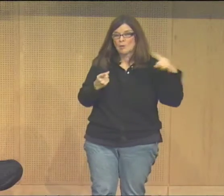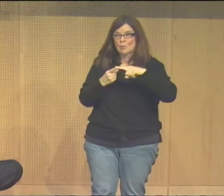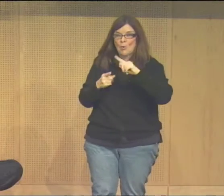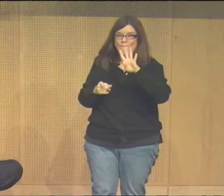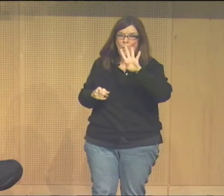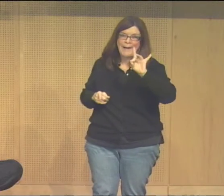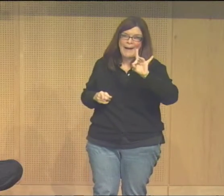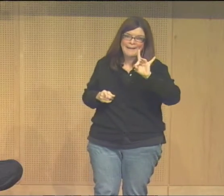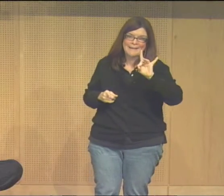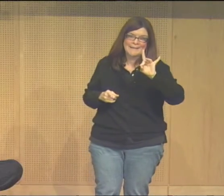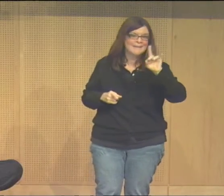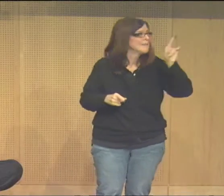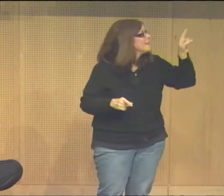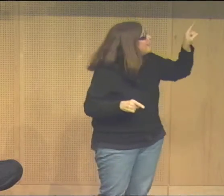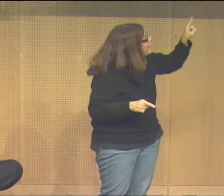so it goes one to forty eight